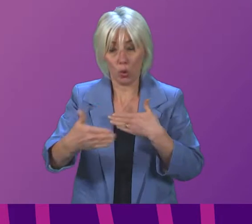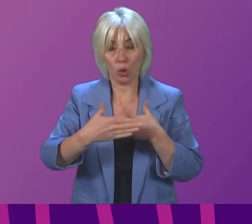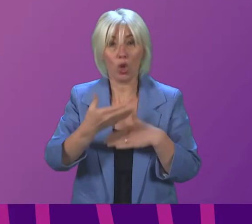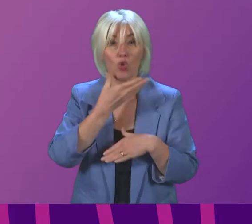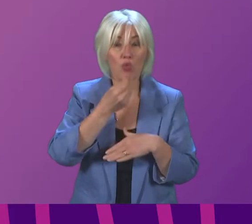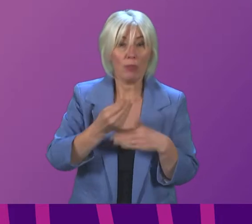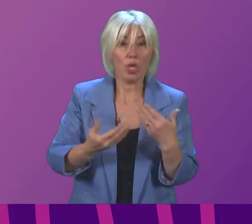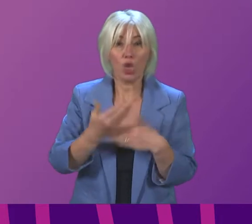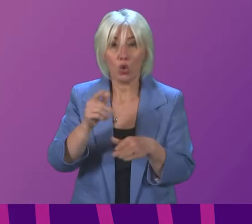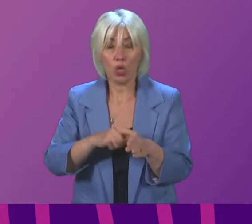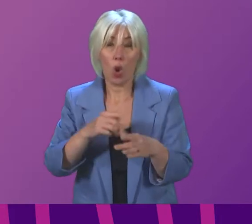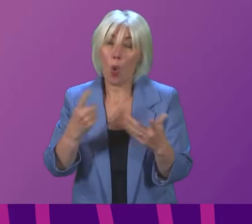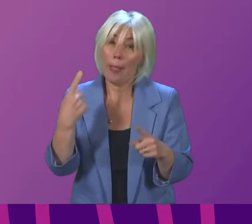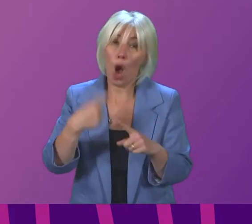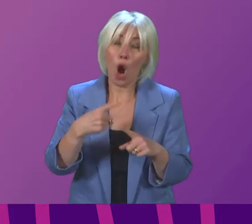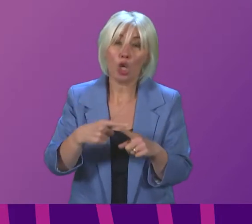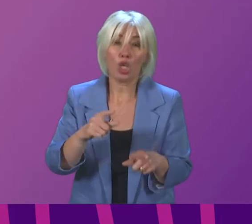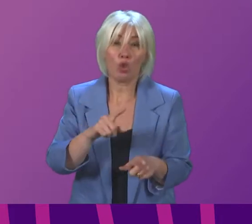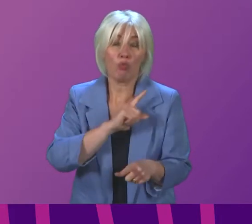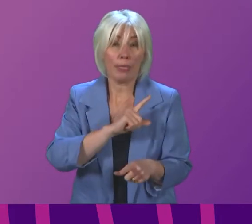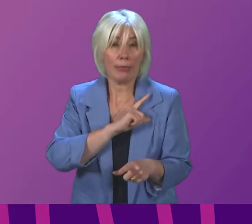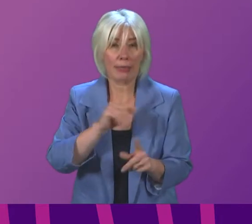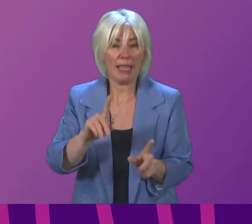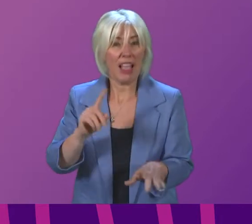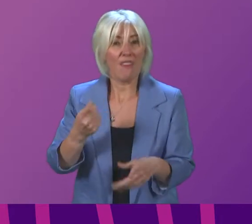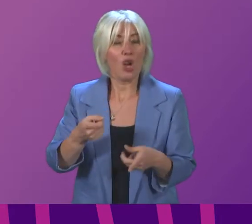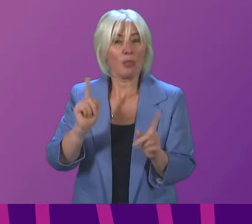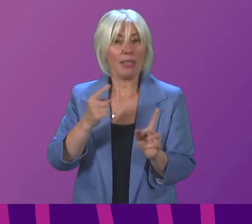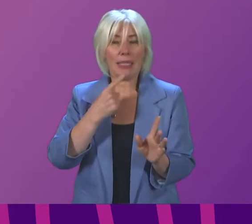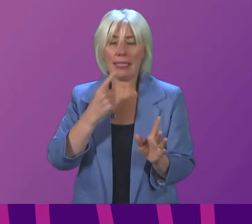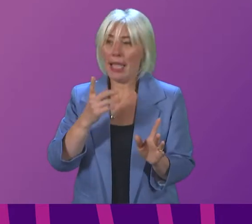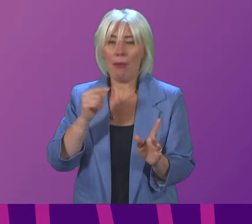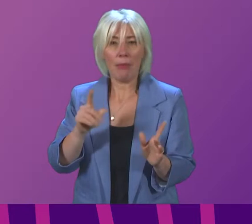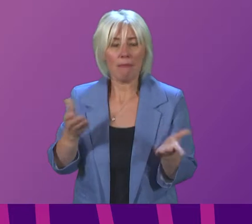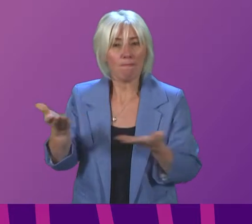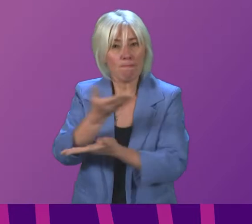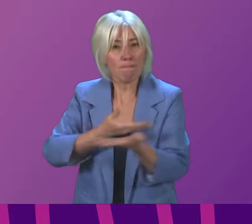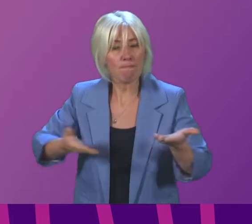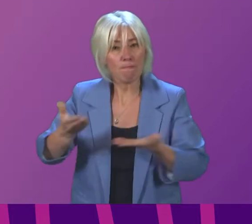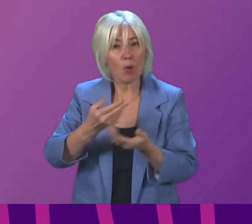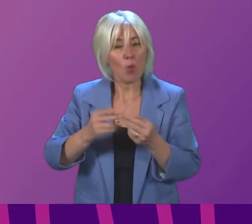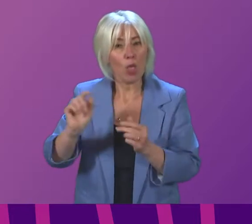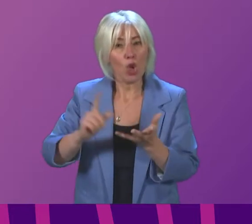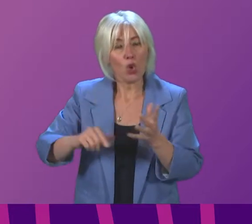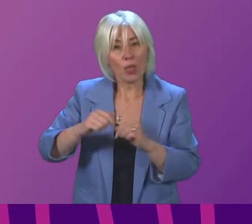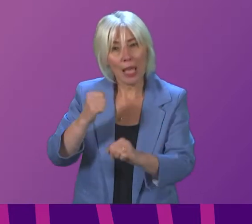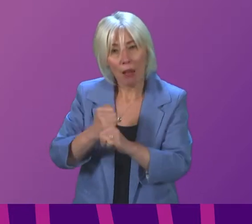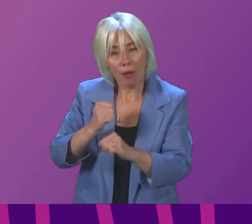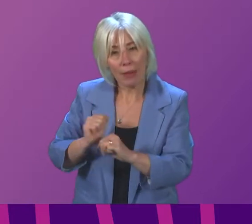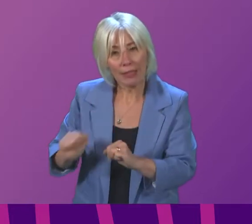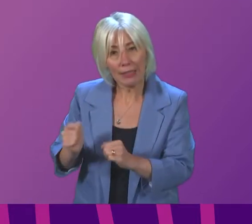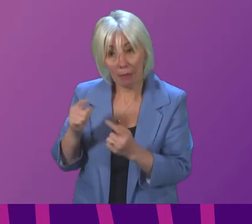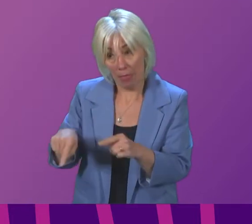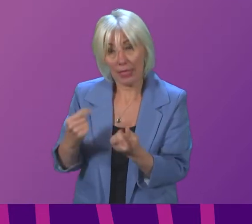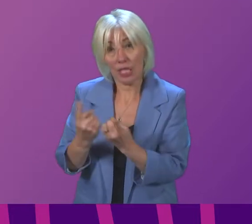except for urgent reasons can the First Minister outline whether discussions are taking place with the UK government about this